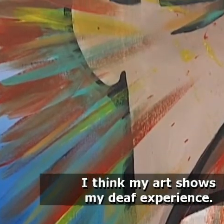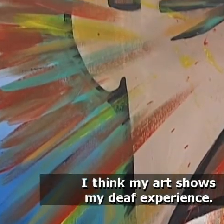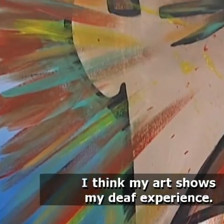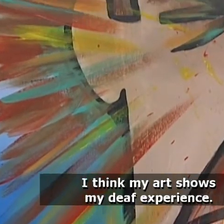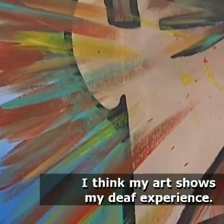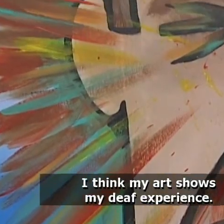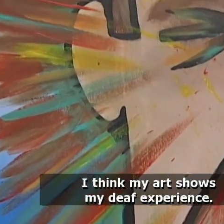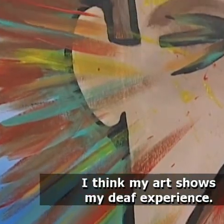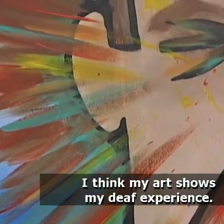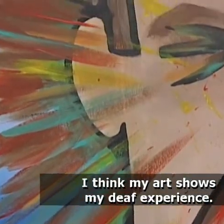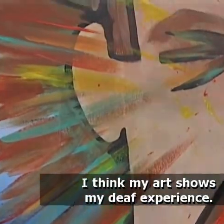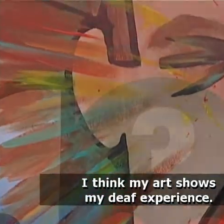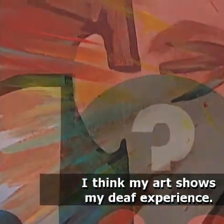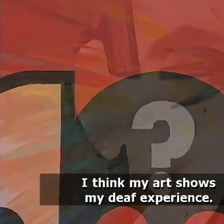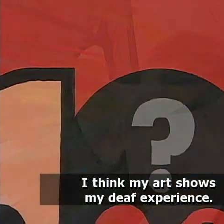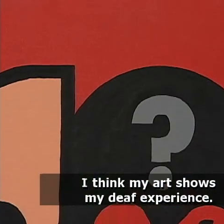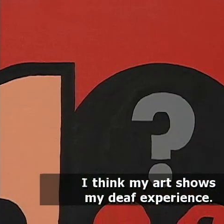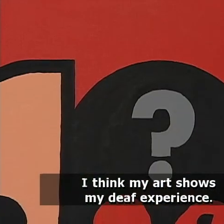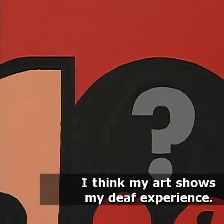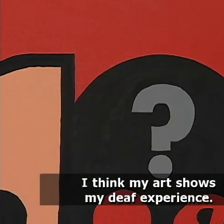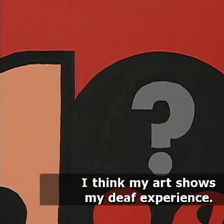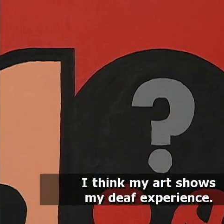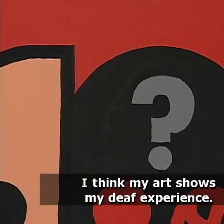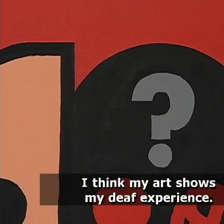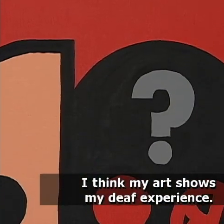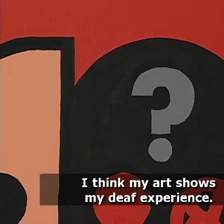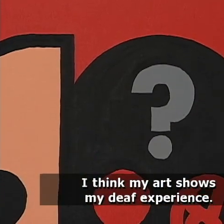I think my art shows my deaf experience.